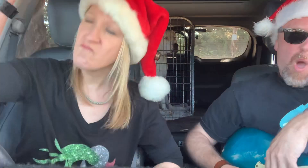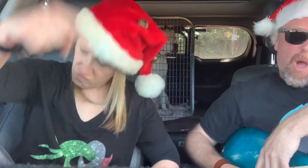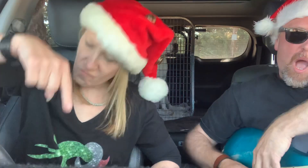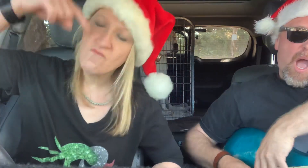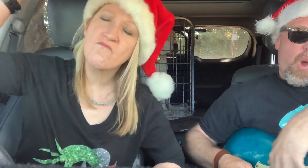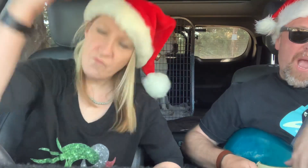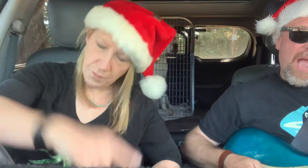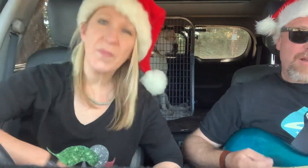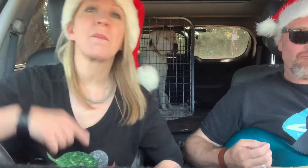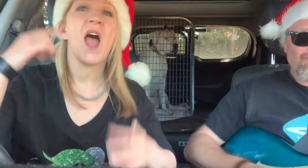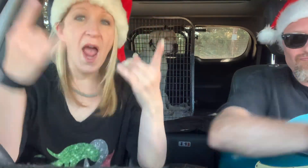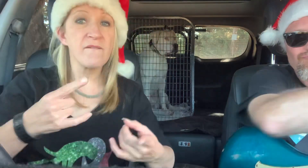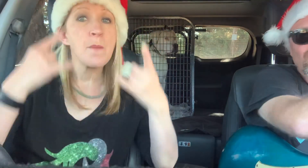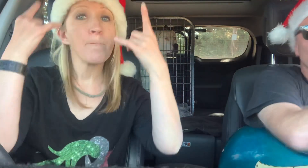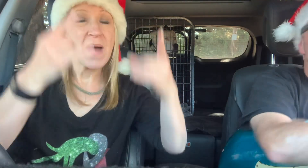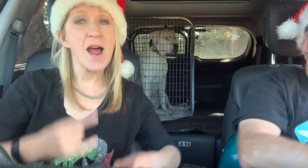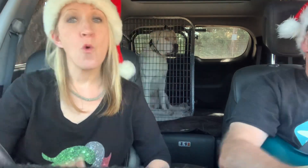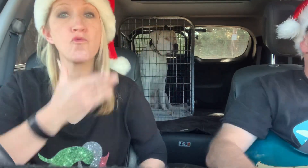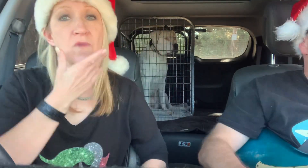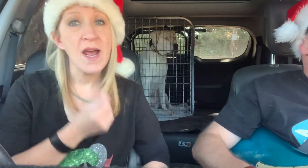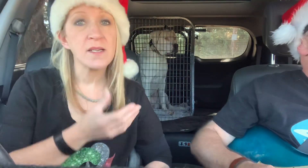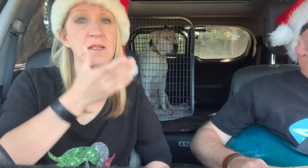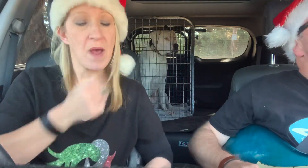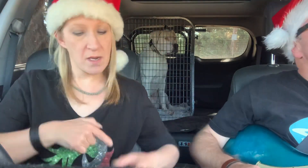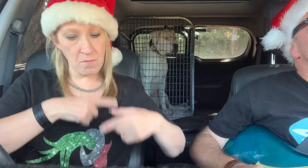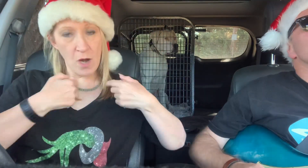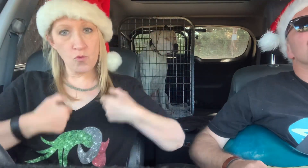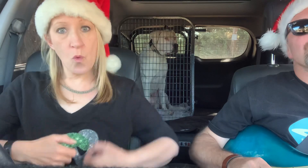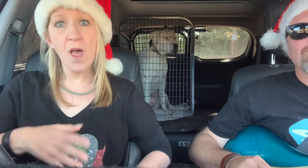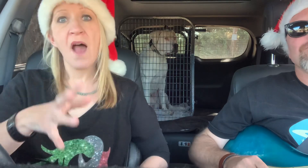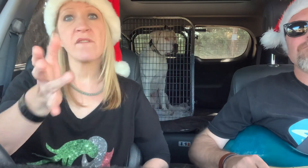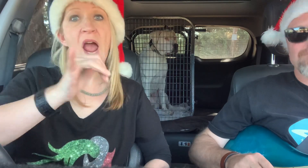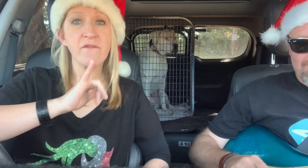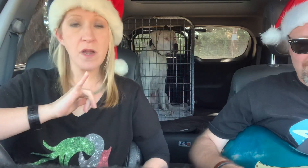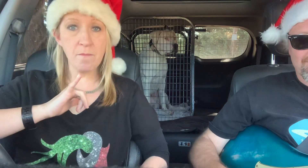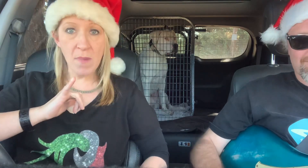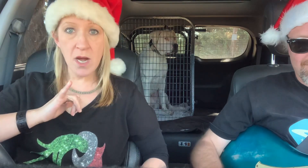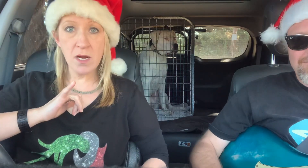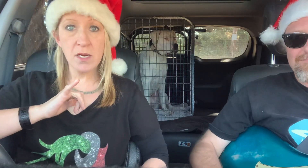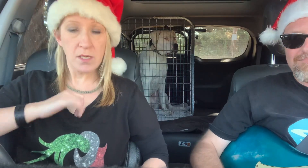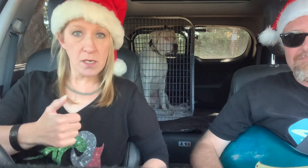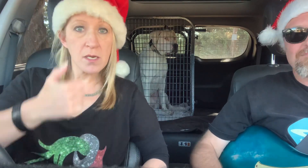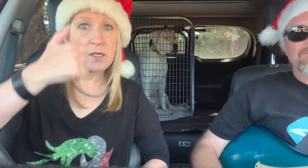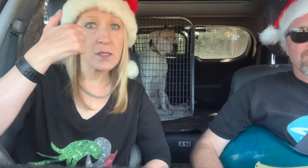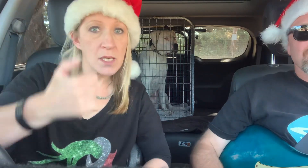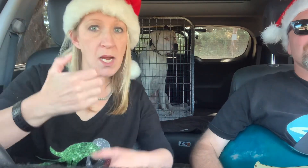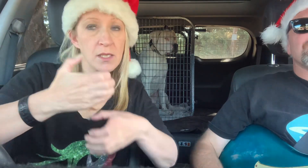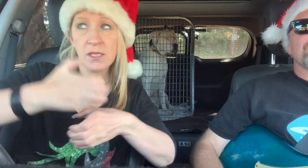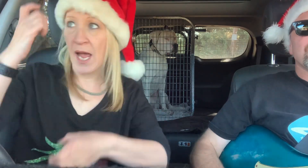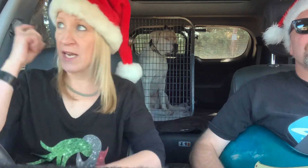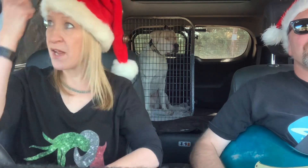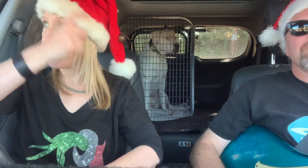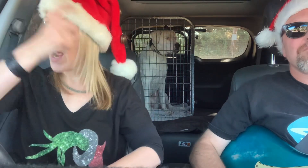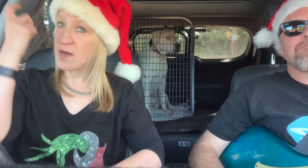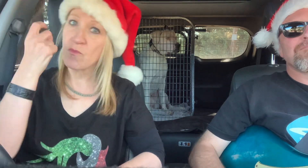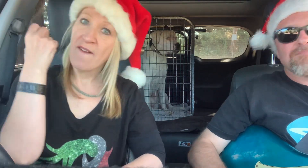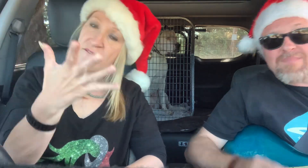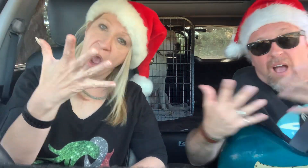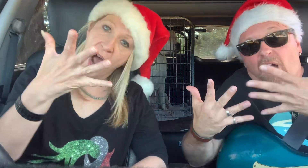On my heavy metal grits, my true love gave to me Six kids are here for my